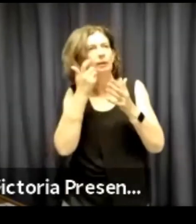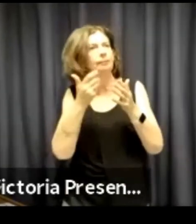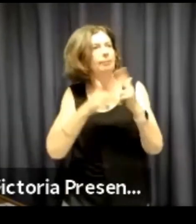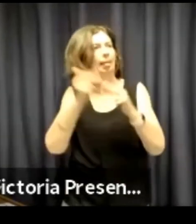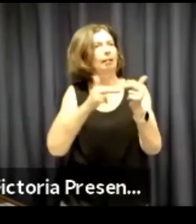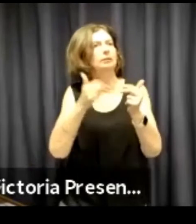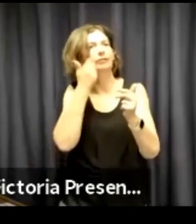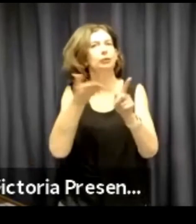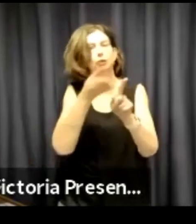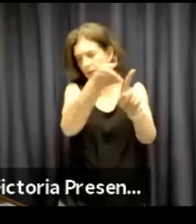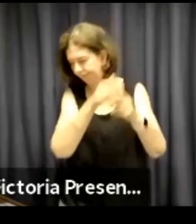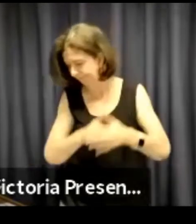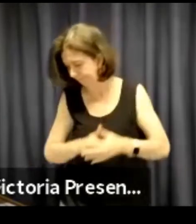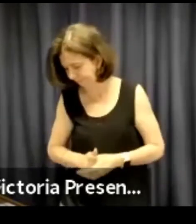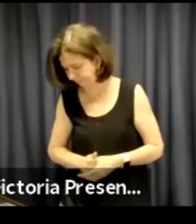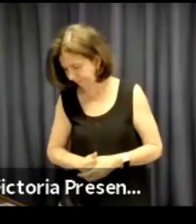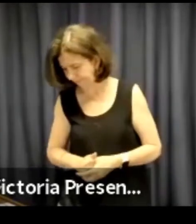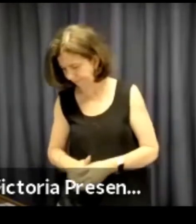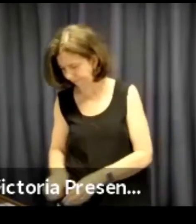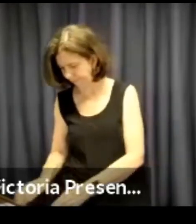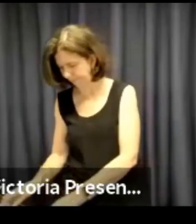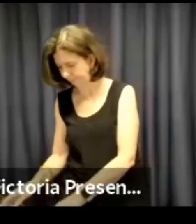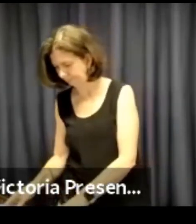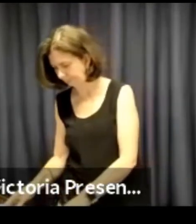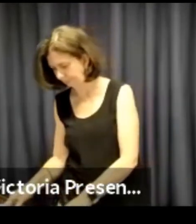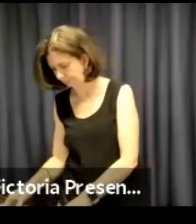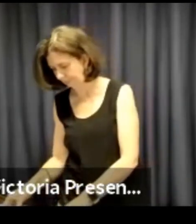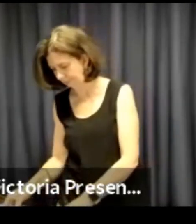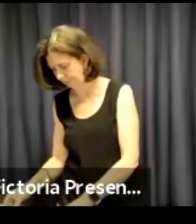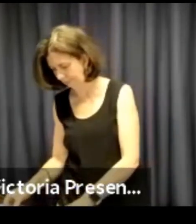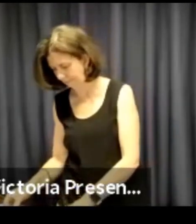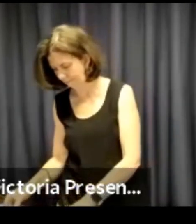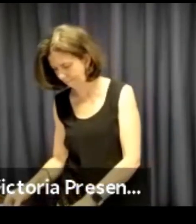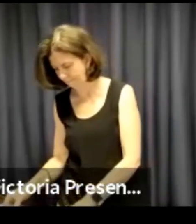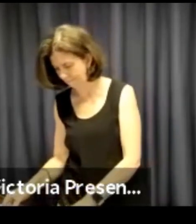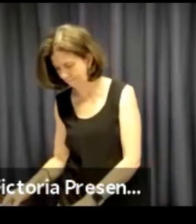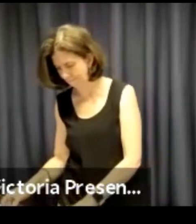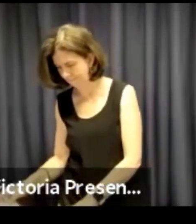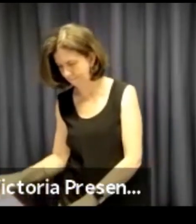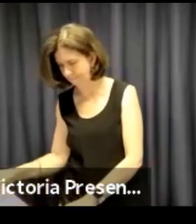and to support us building a stronger financial position.